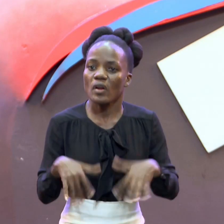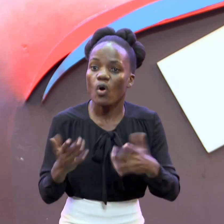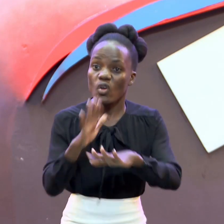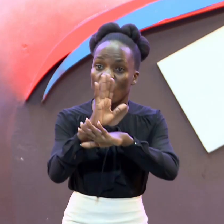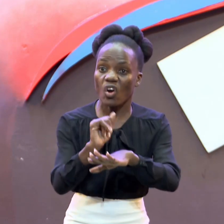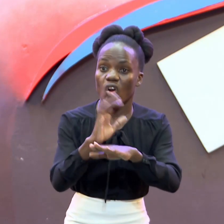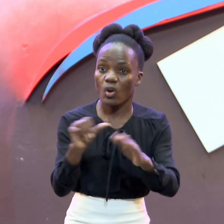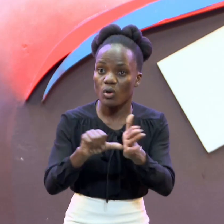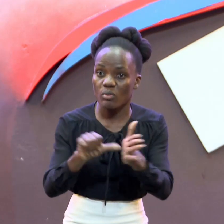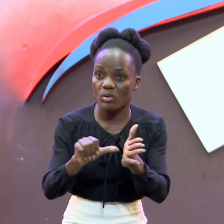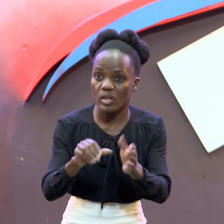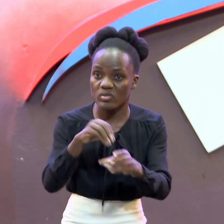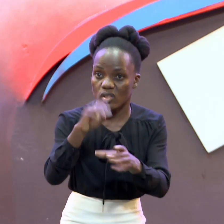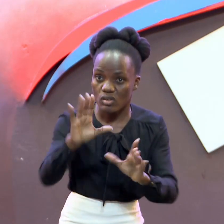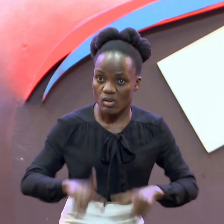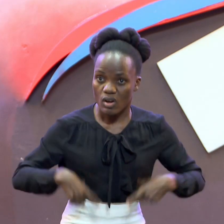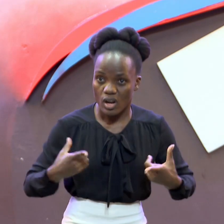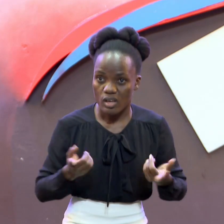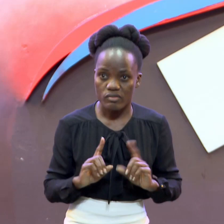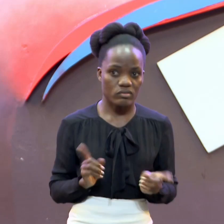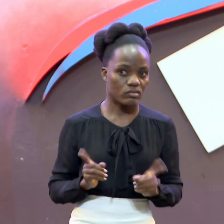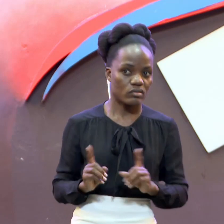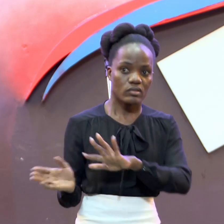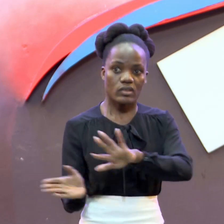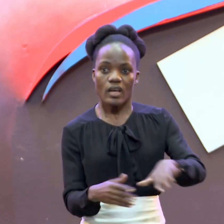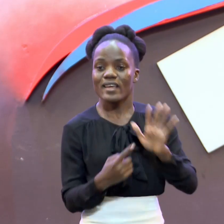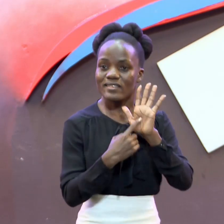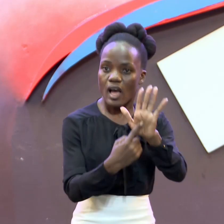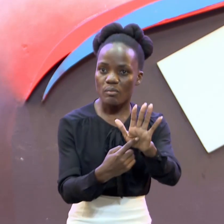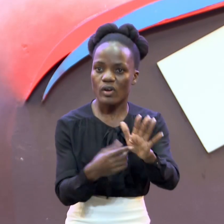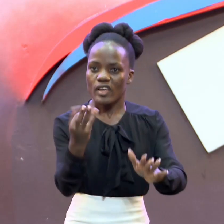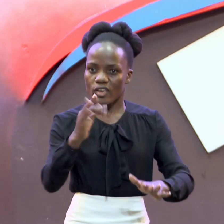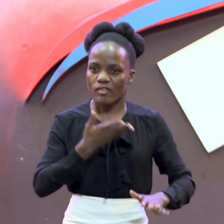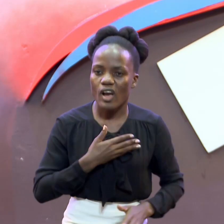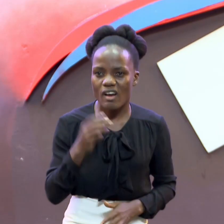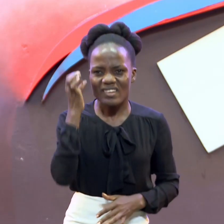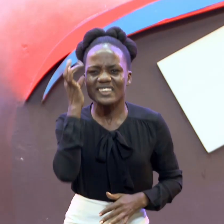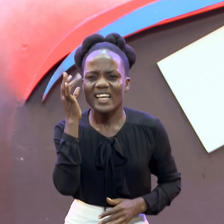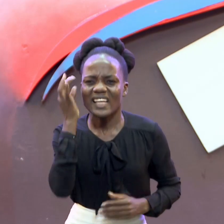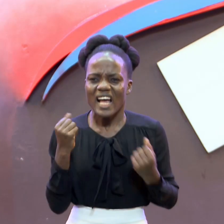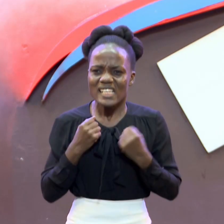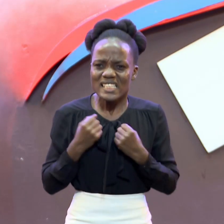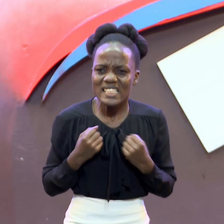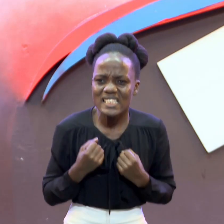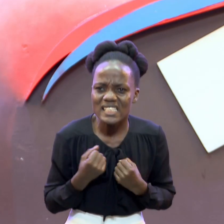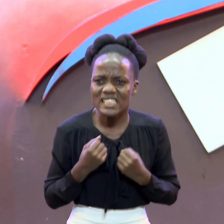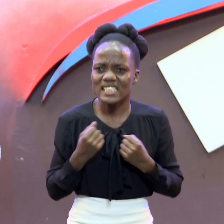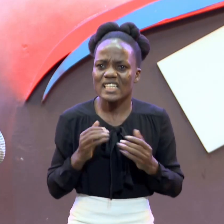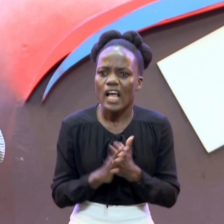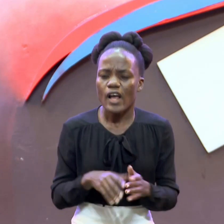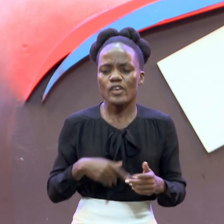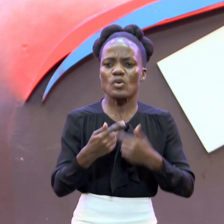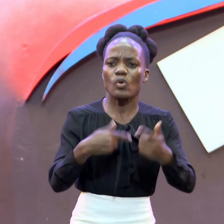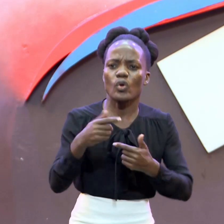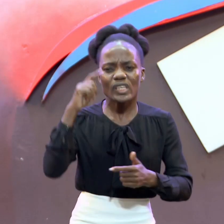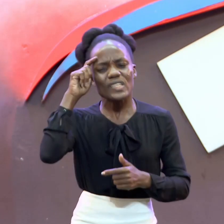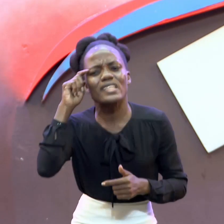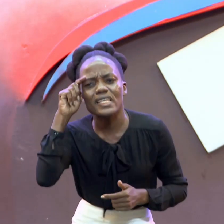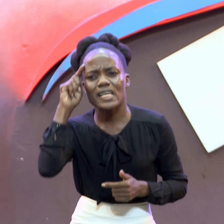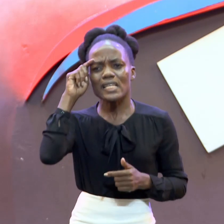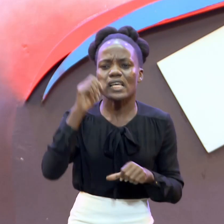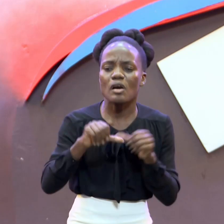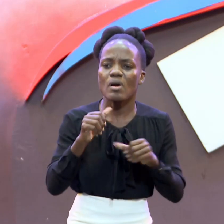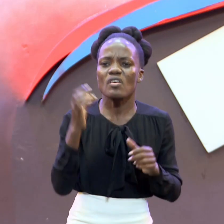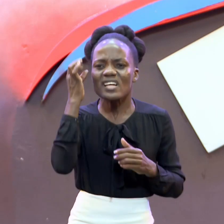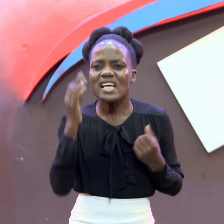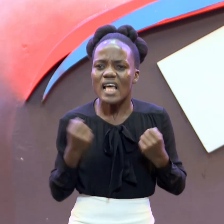For Example If You Are Meditating About The Disease You Have The Sickness That Has Attacked You You Will Imagine You Will